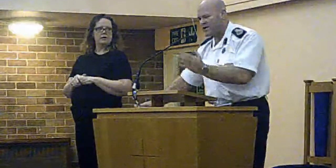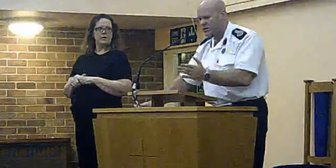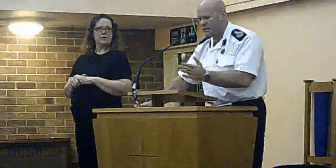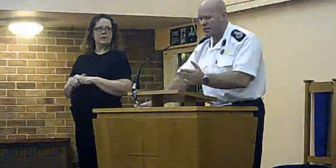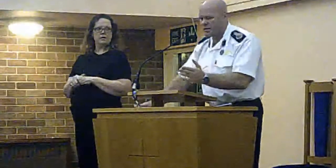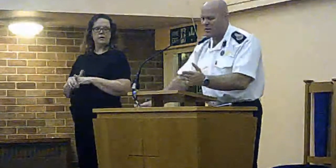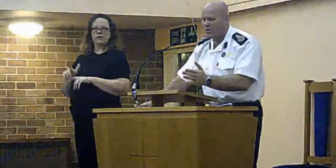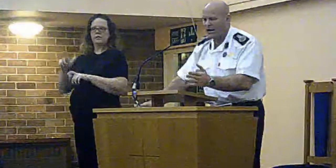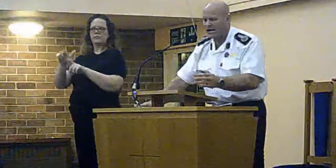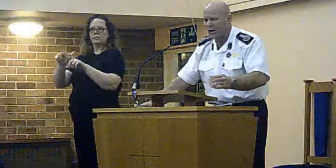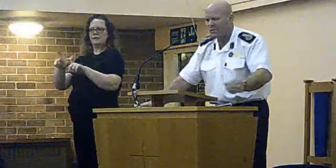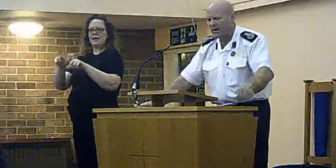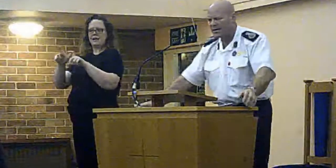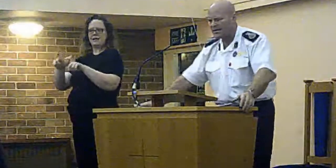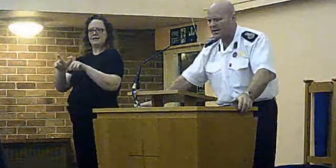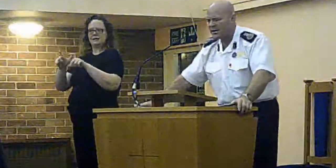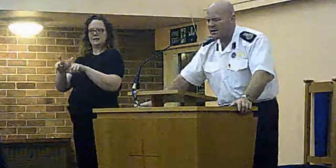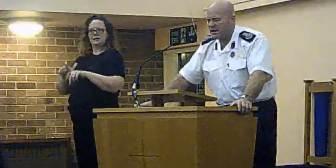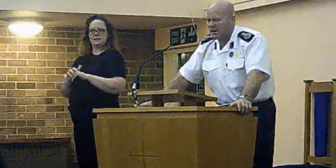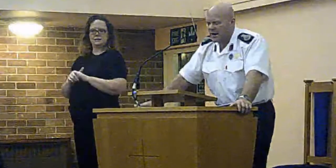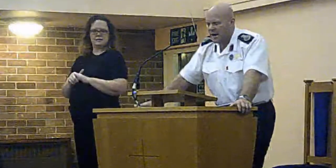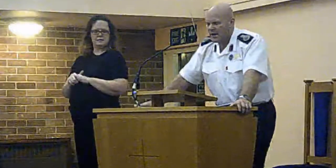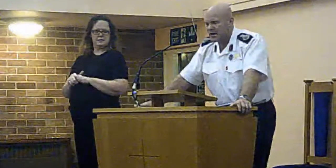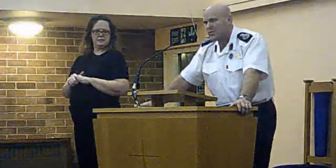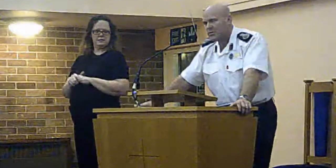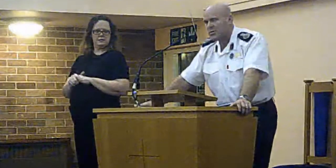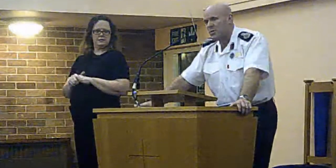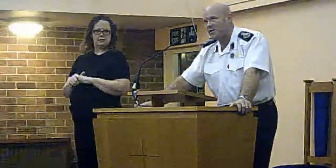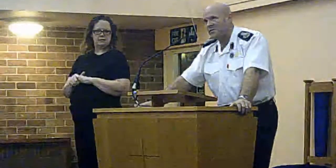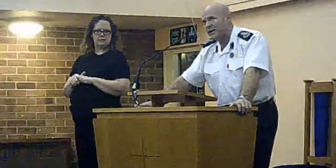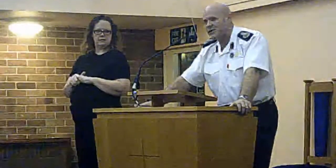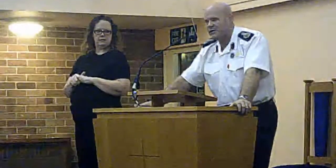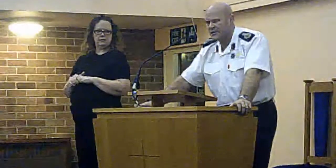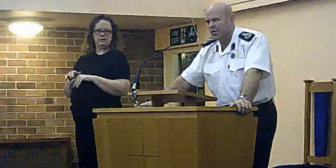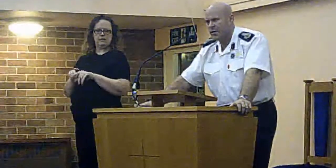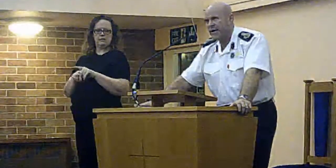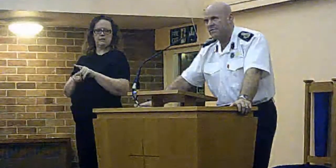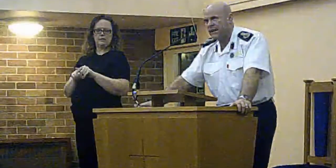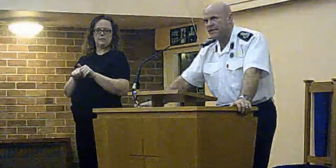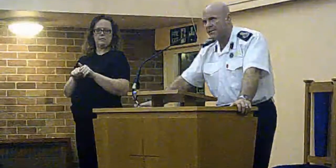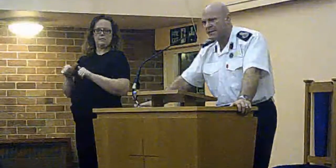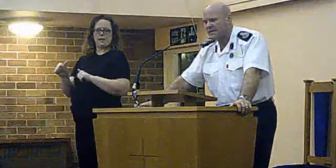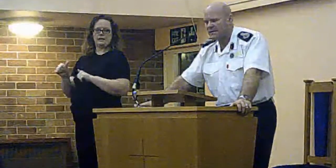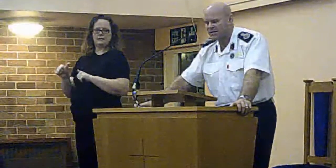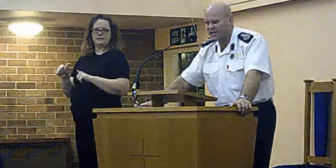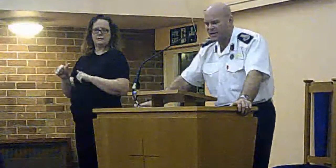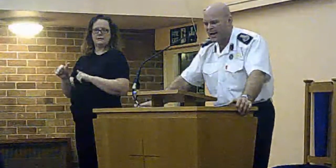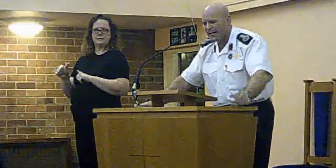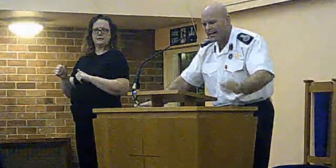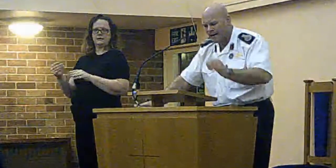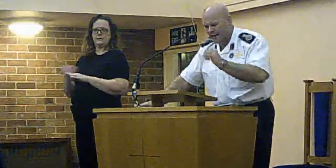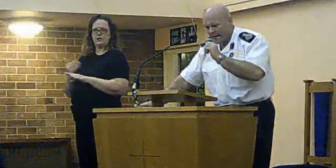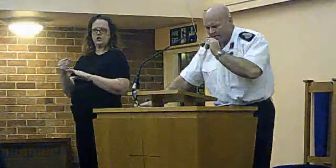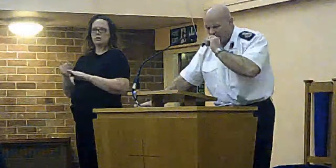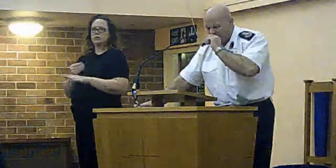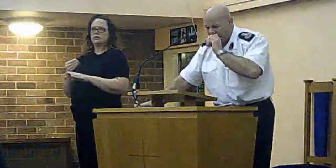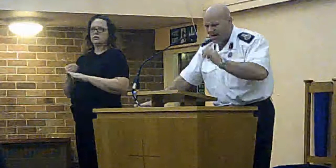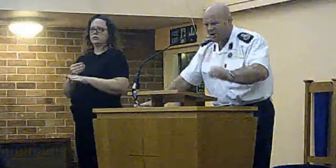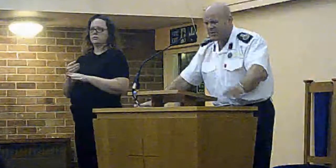undertaken so it already operates a i suppose the most efficient or very difficult to sustain